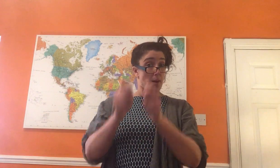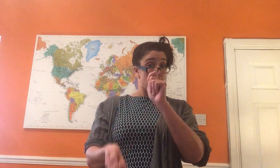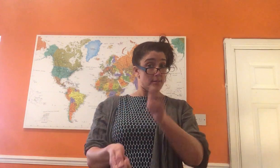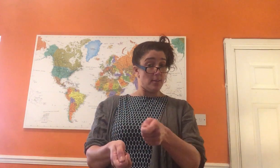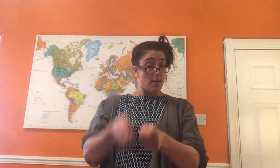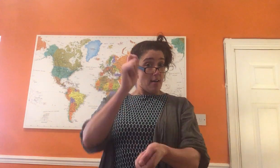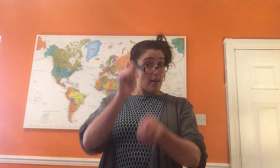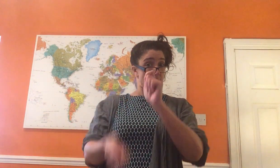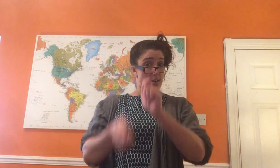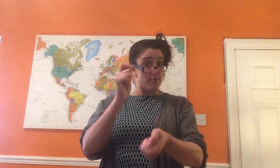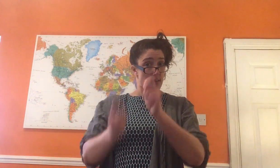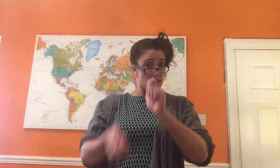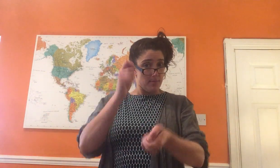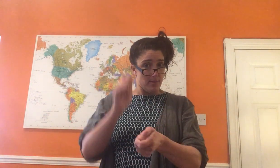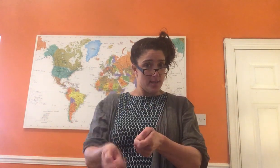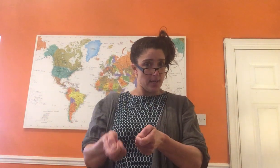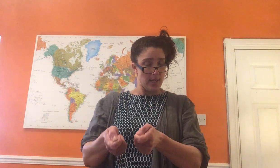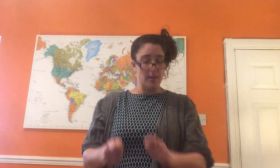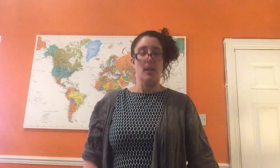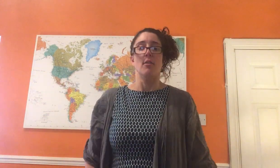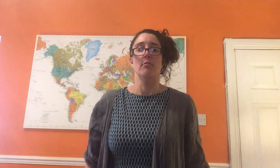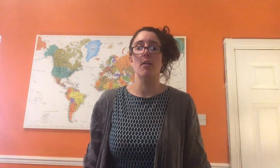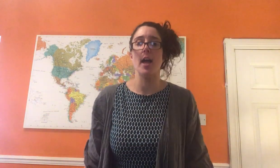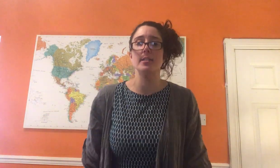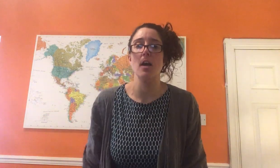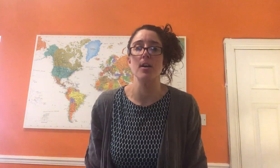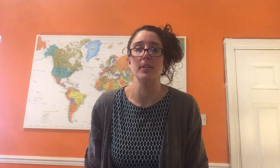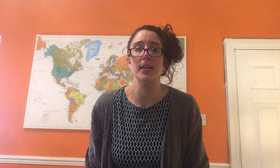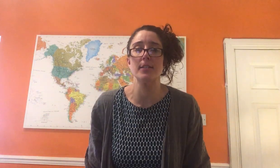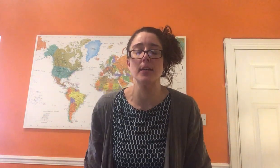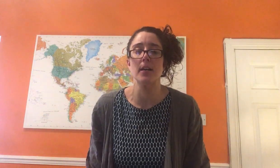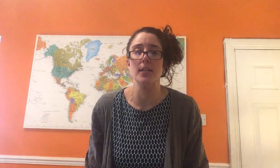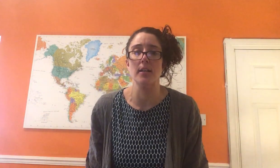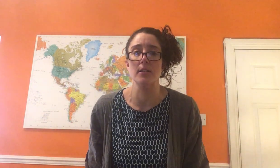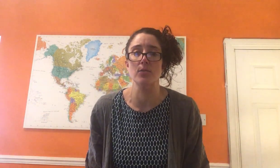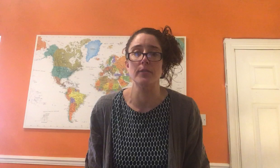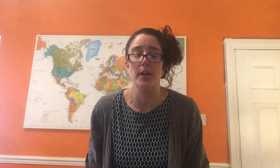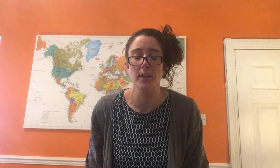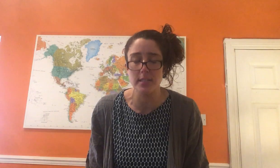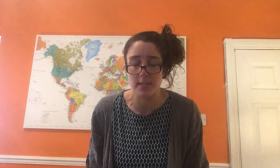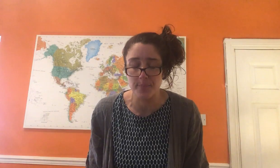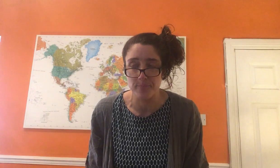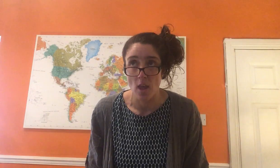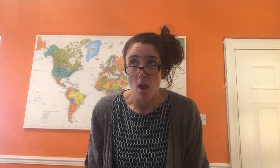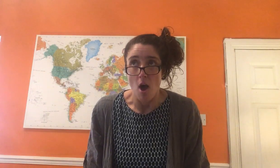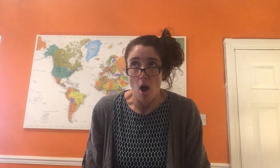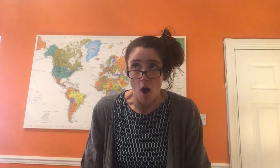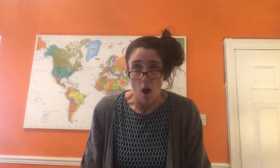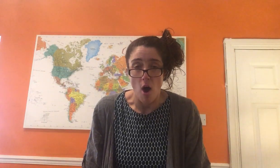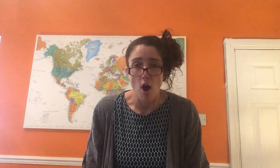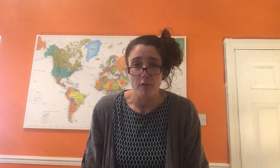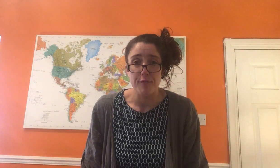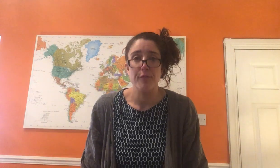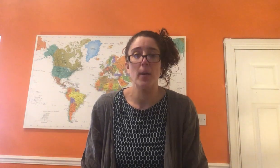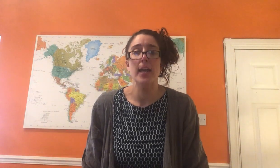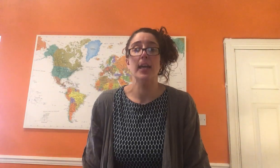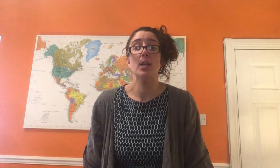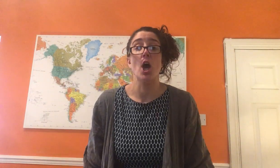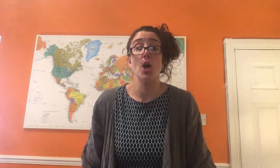pulse and then his rhythm, isn't he? Righty ho. So let's sing our dinosaur verse. Off we go.